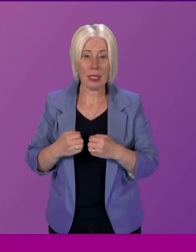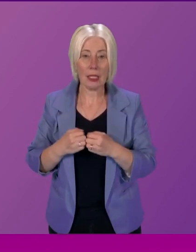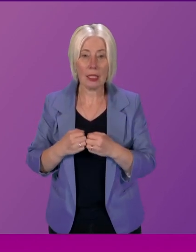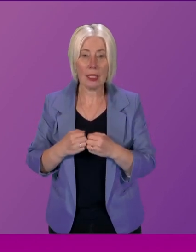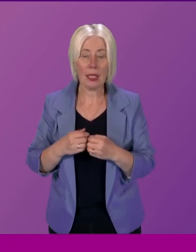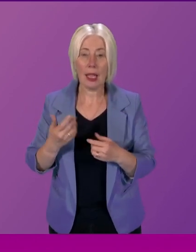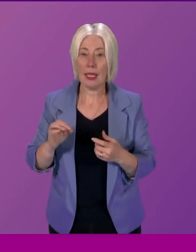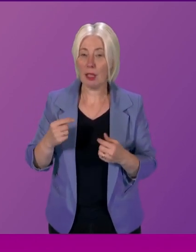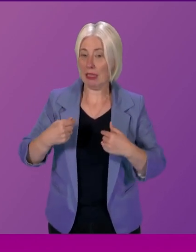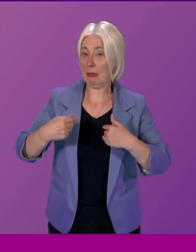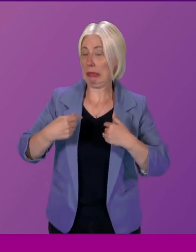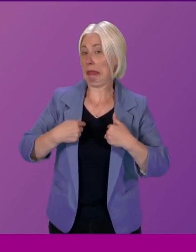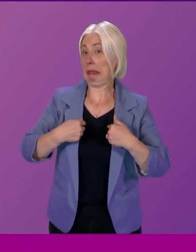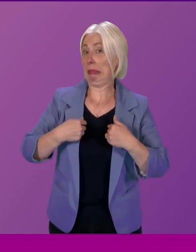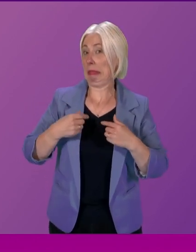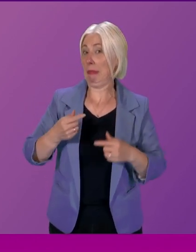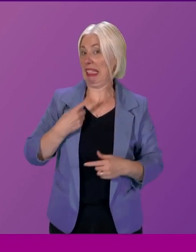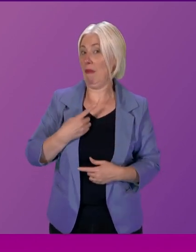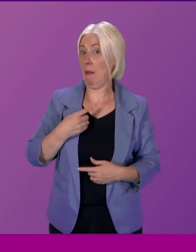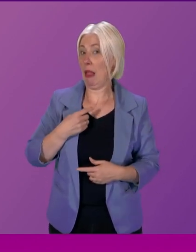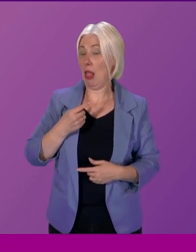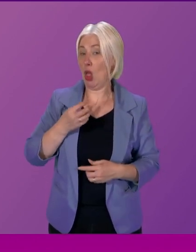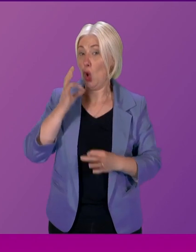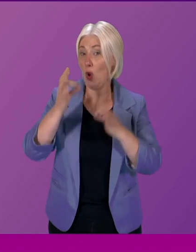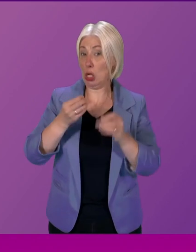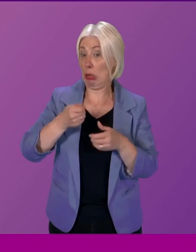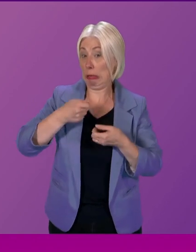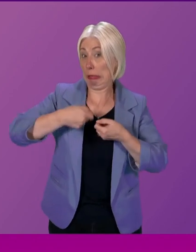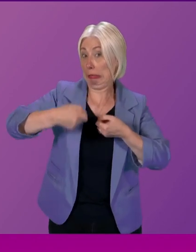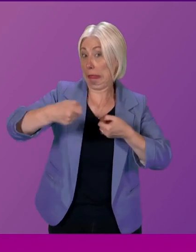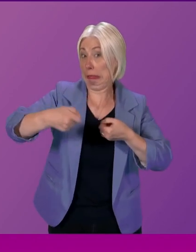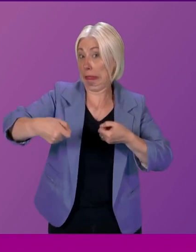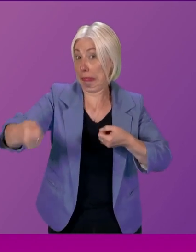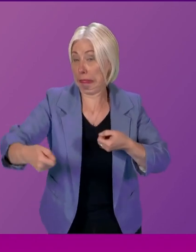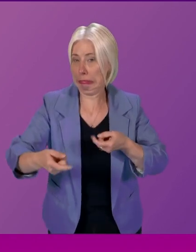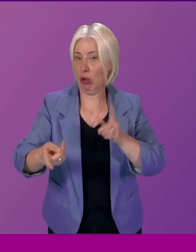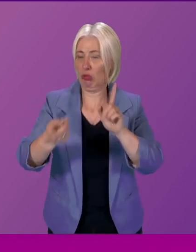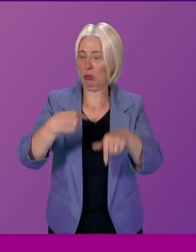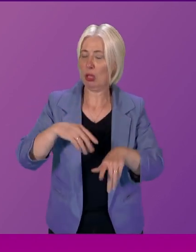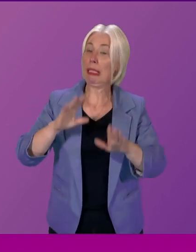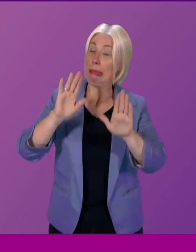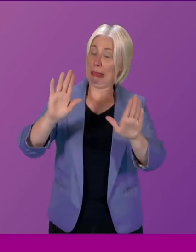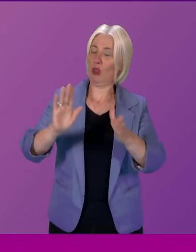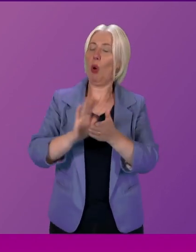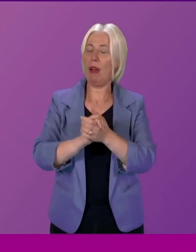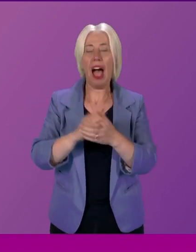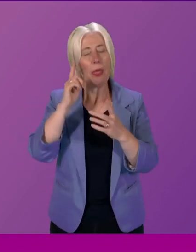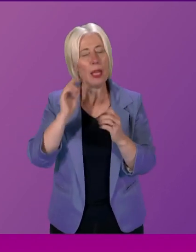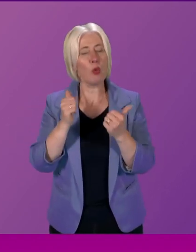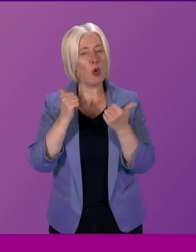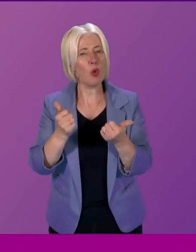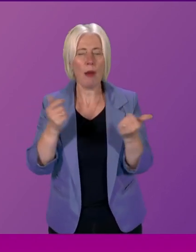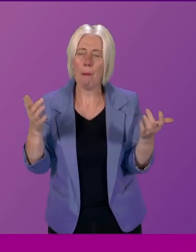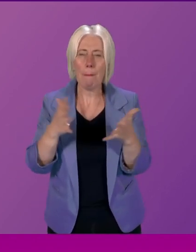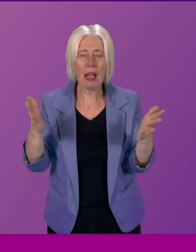long questions I may avoid any comment on the quality of my contributions being judged but I do think that there is merit in having a fuller